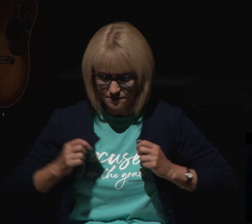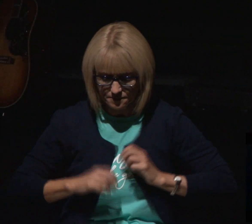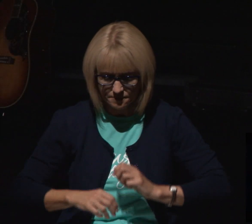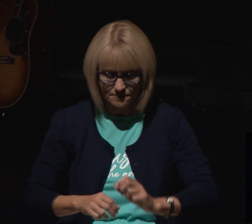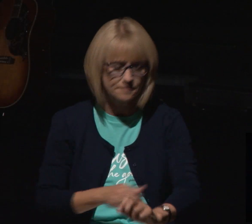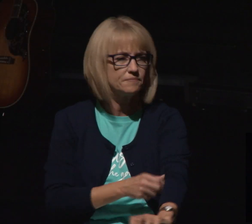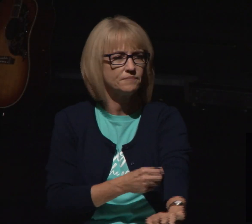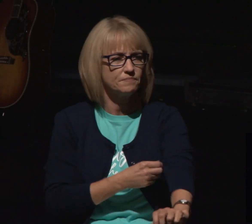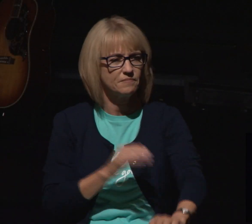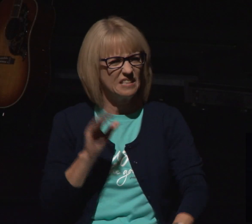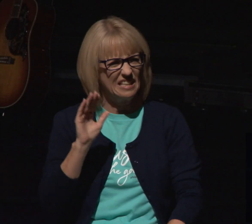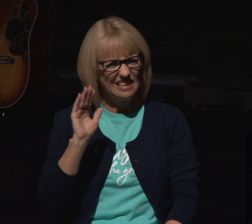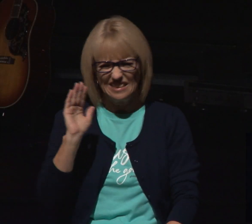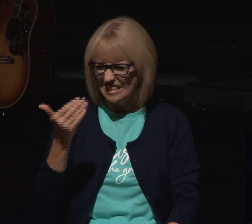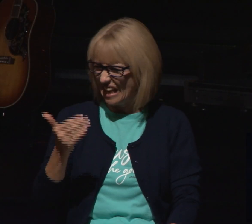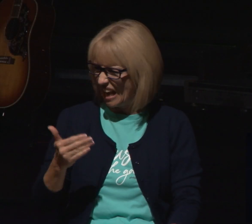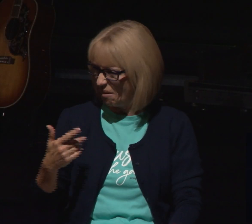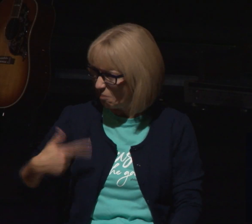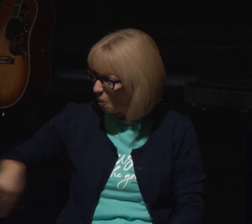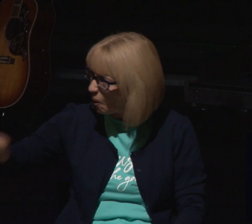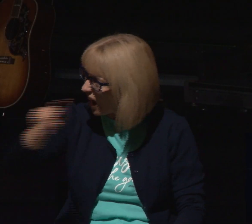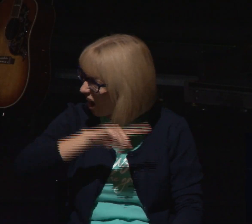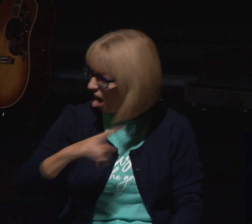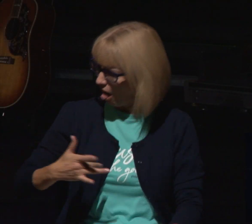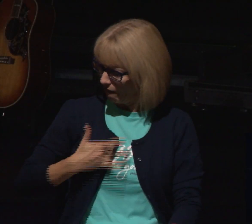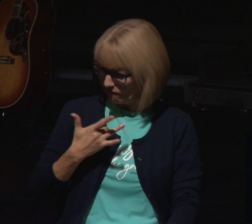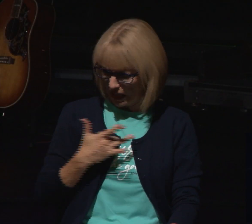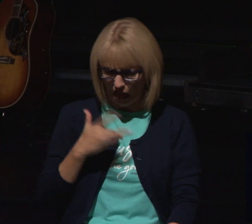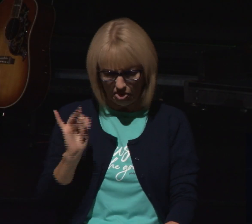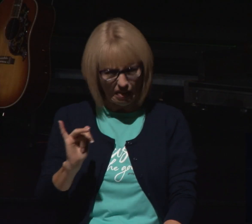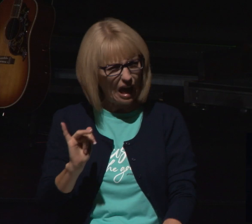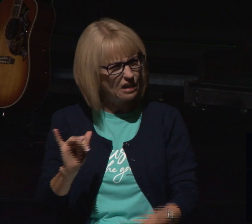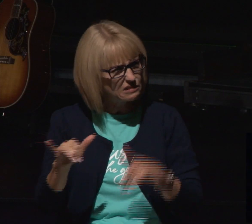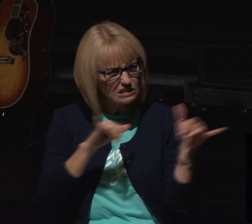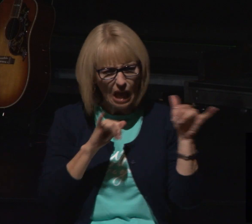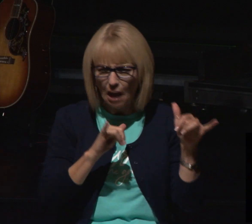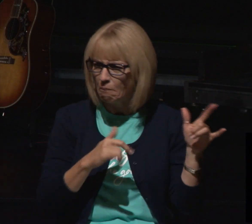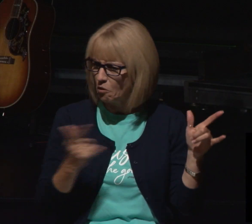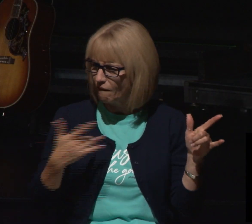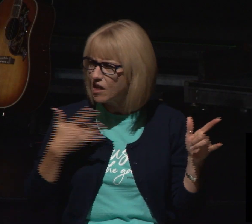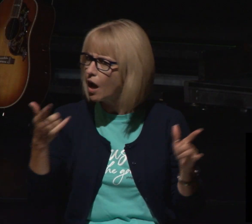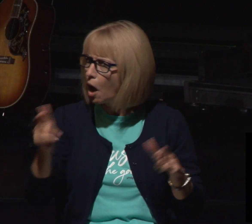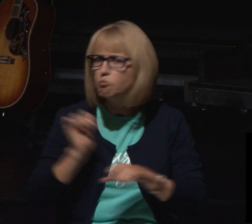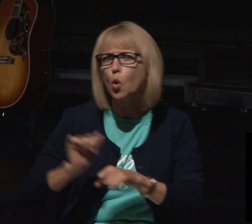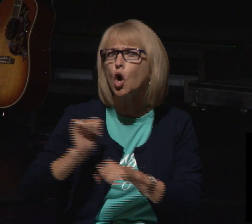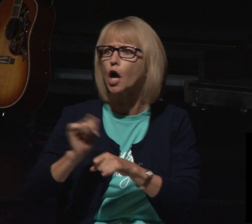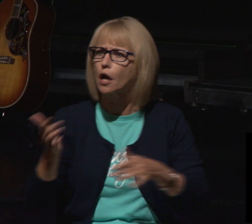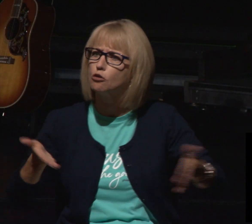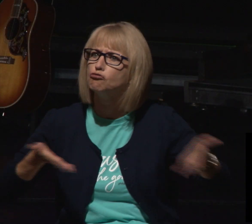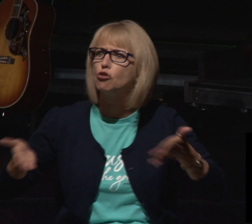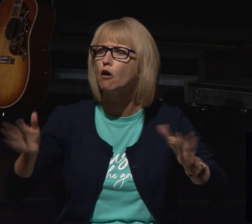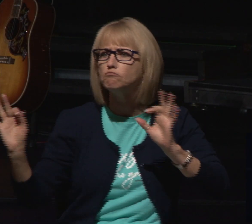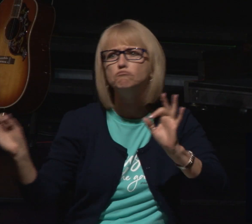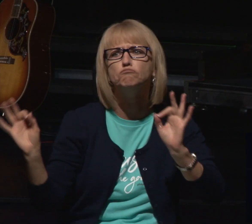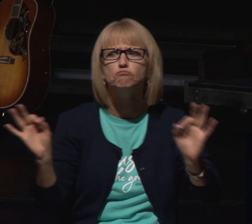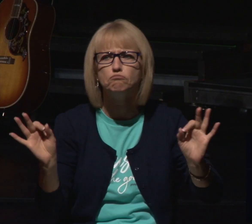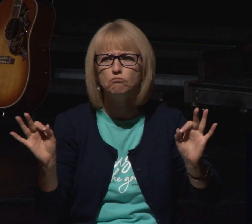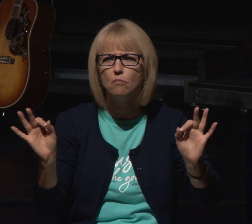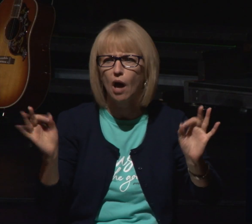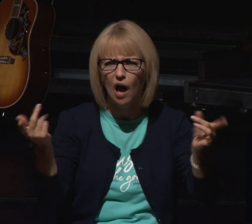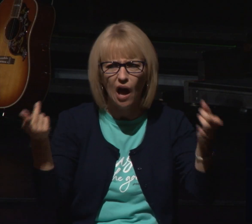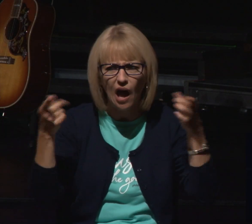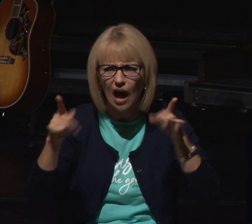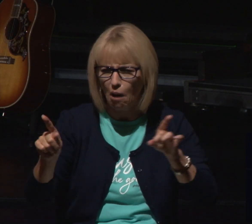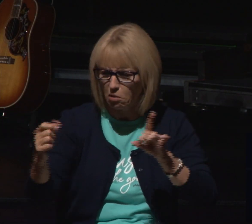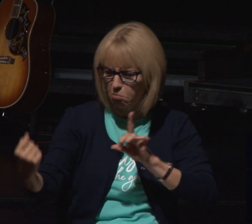we've all had those times in life when you're working you're serving you're going to school you're doing all the things you're supposed to do and then life throws